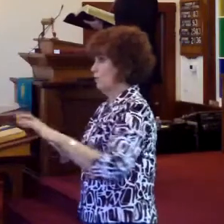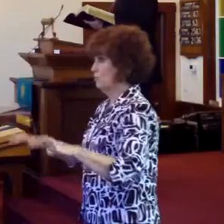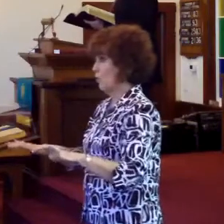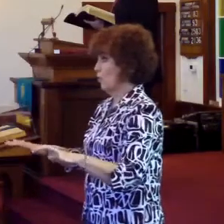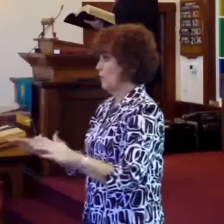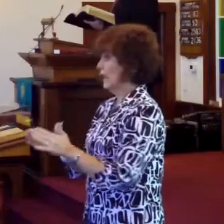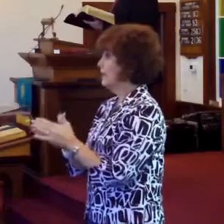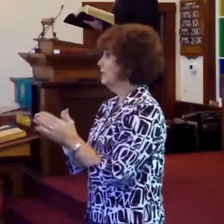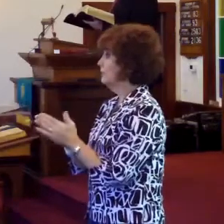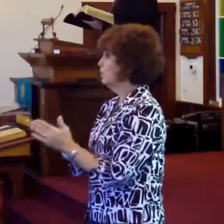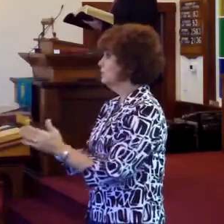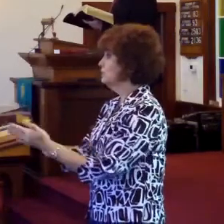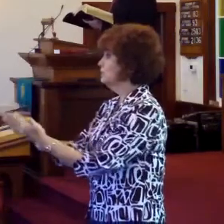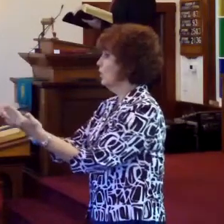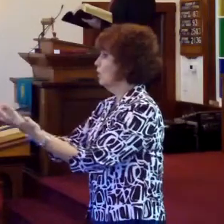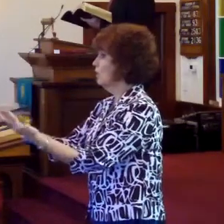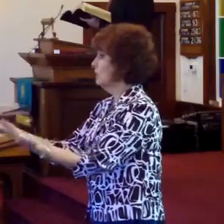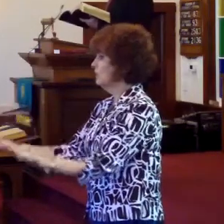opened.